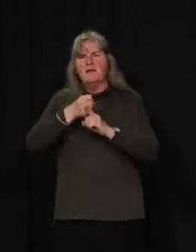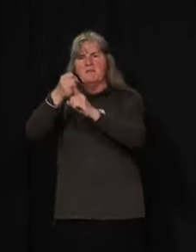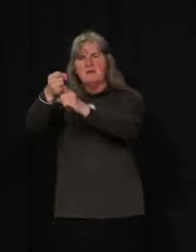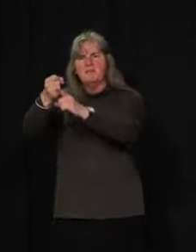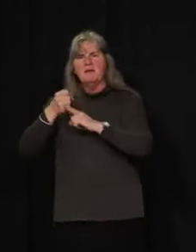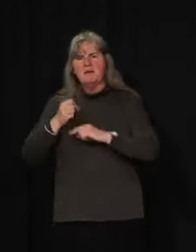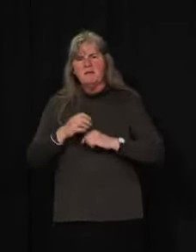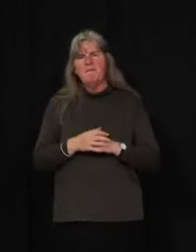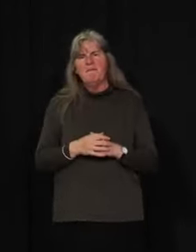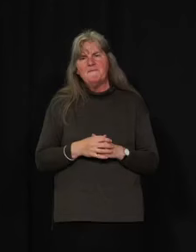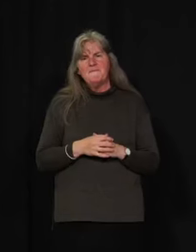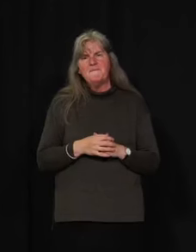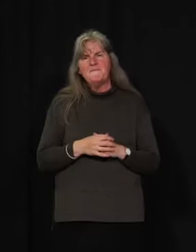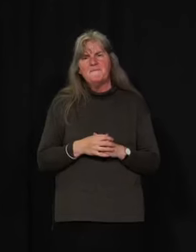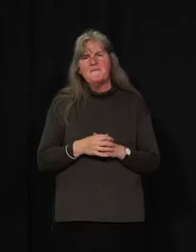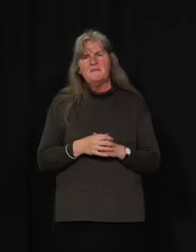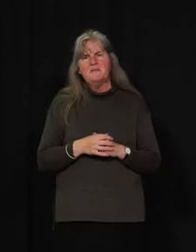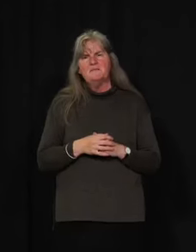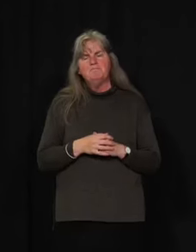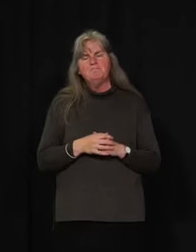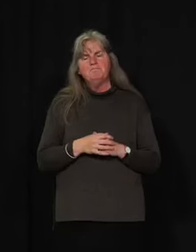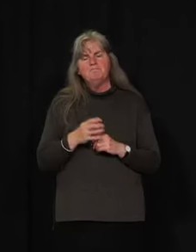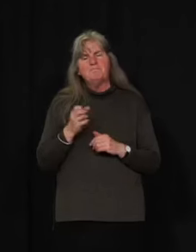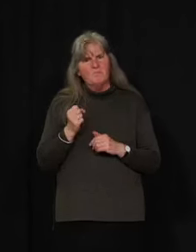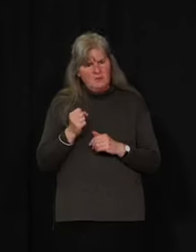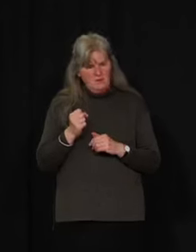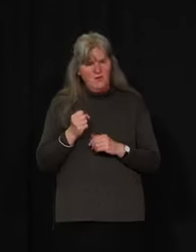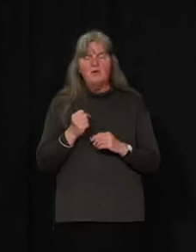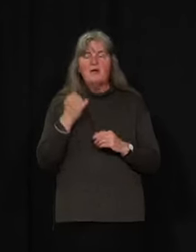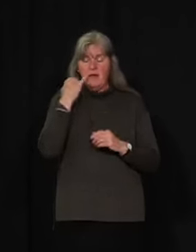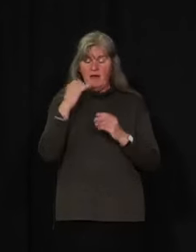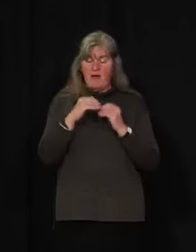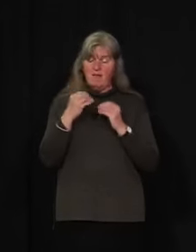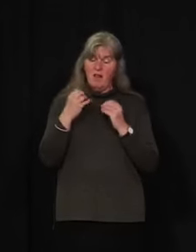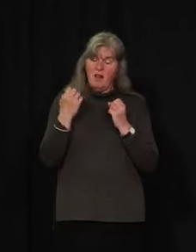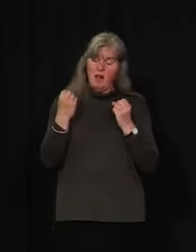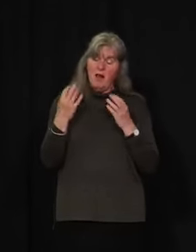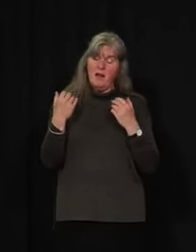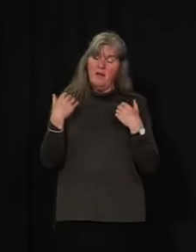disproportionately more frequent, the higher you go,